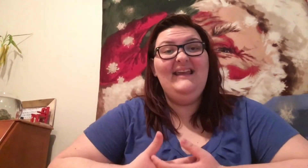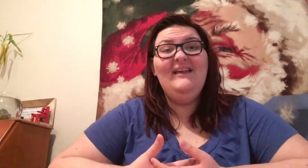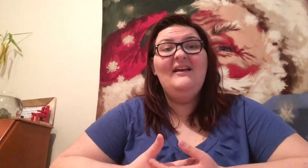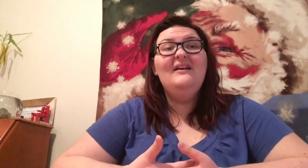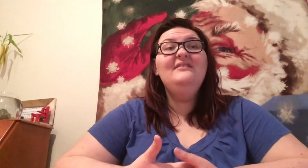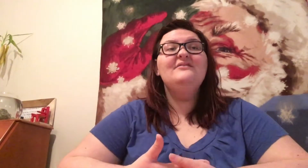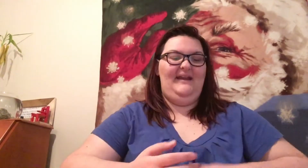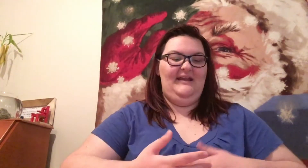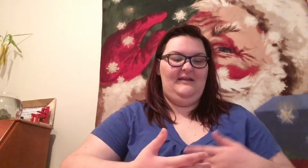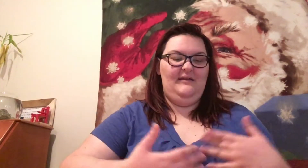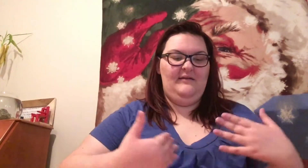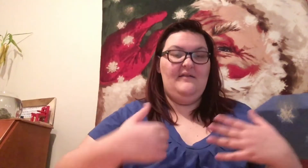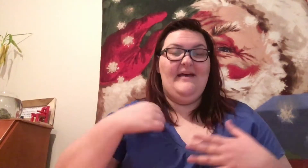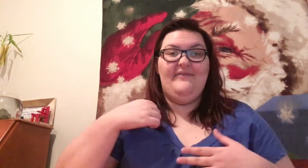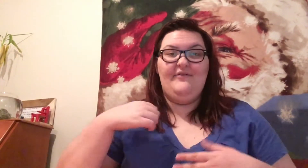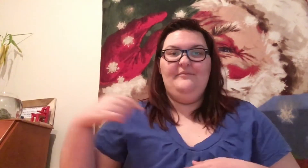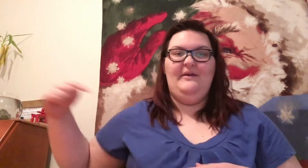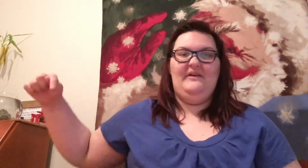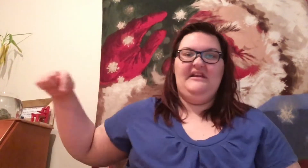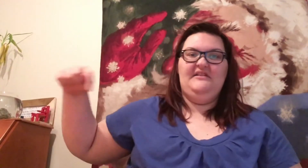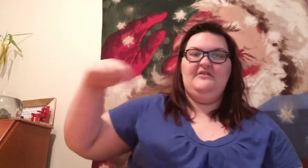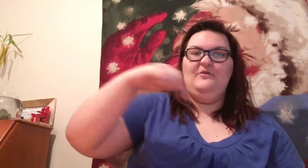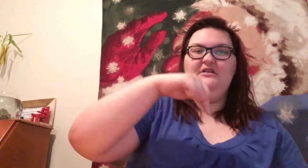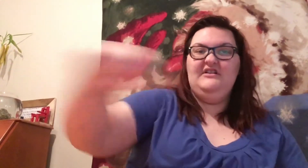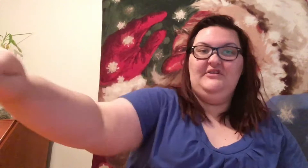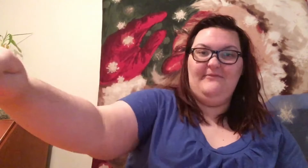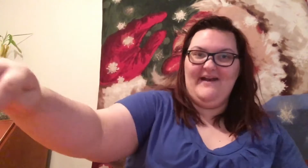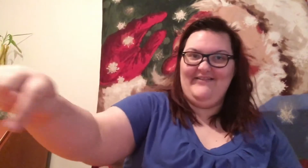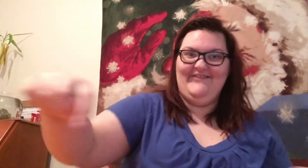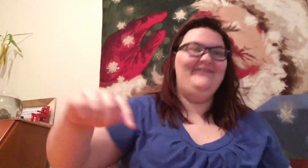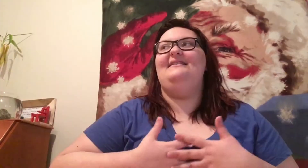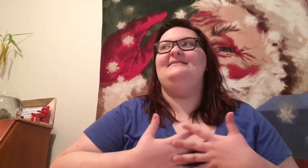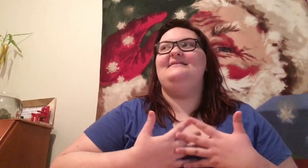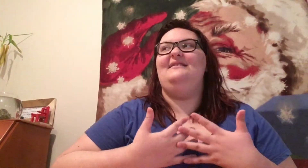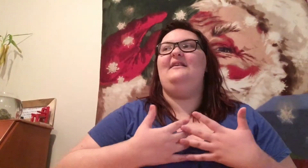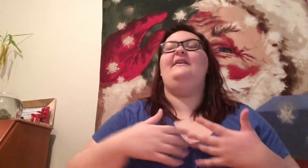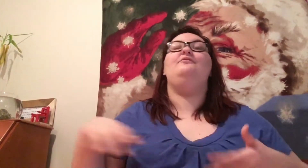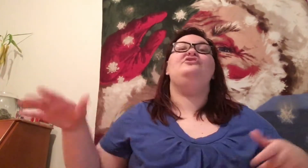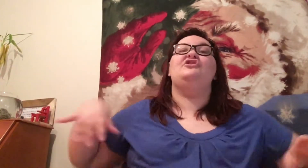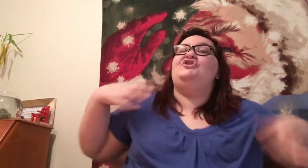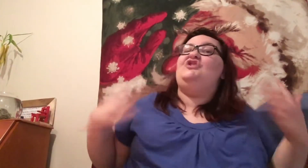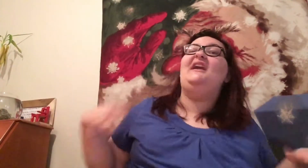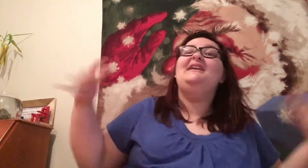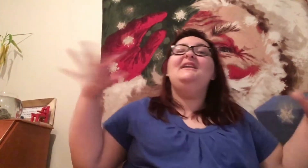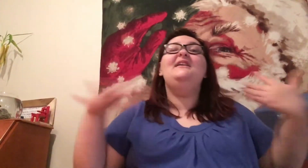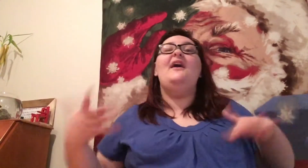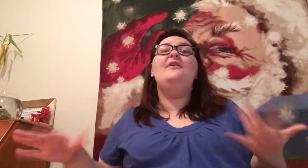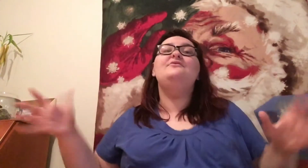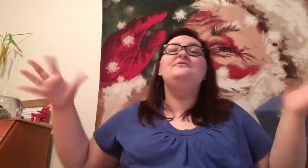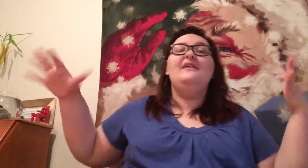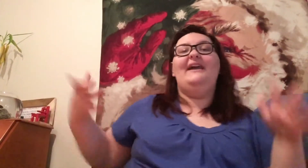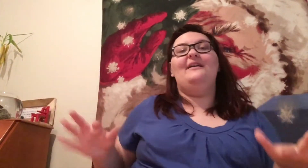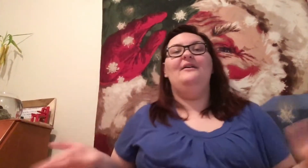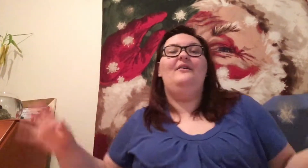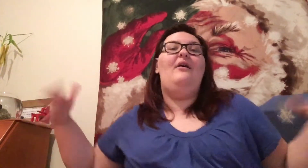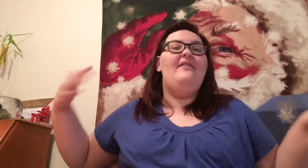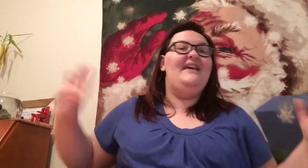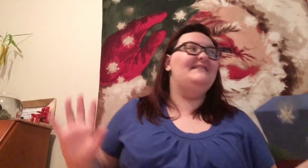in the bathroom. went in the door to the bathroom, and I was just shaking it out, like, all this.